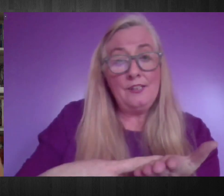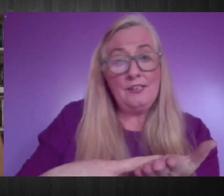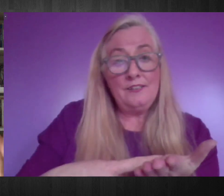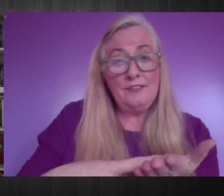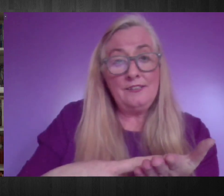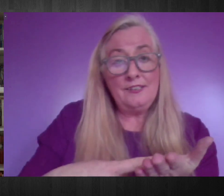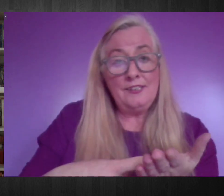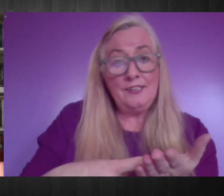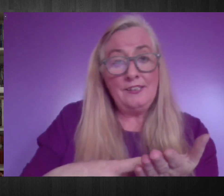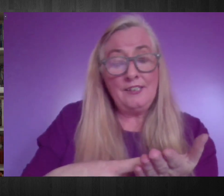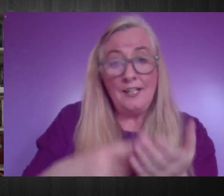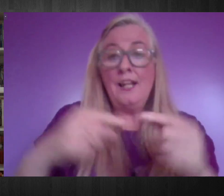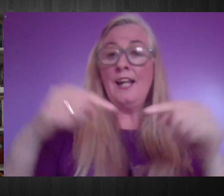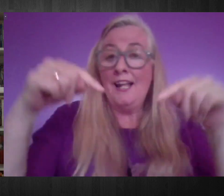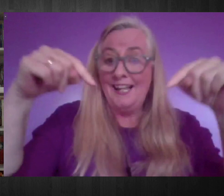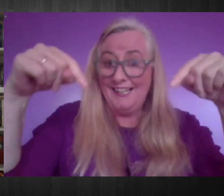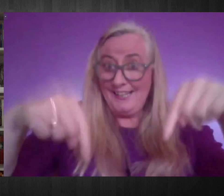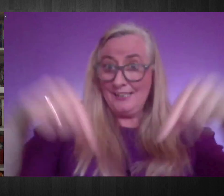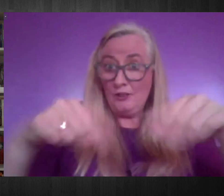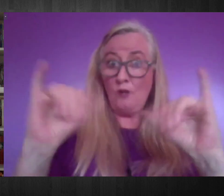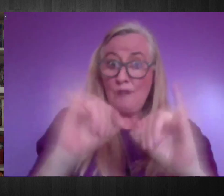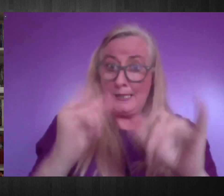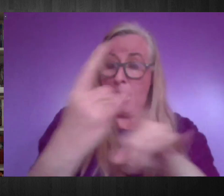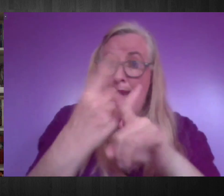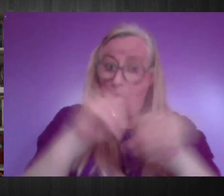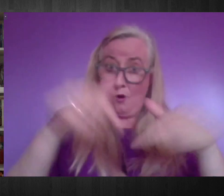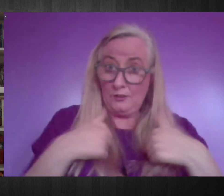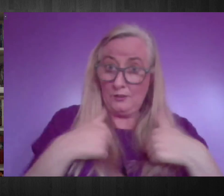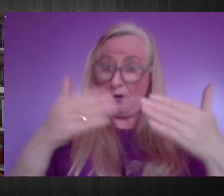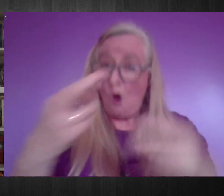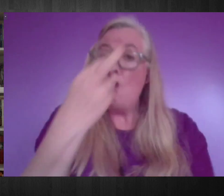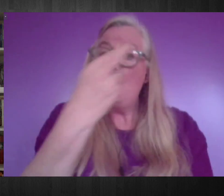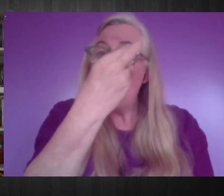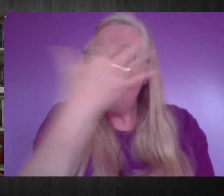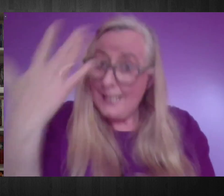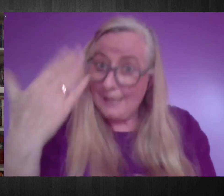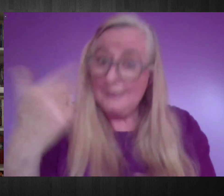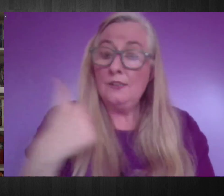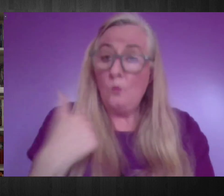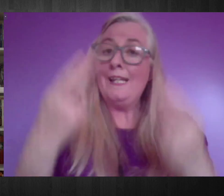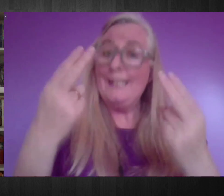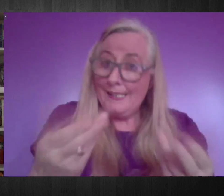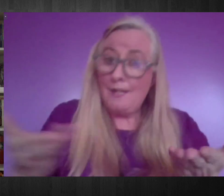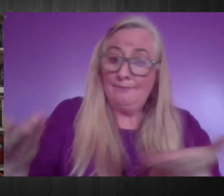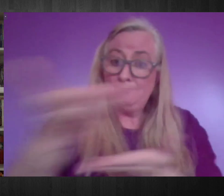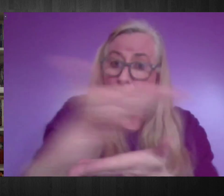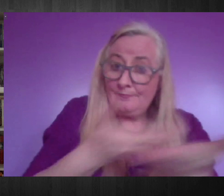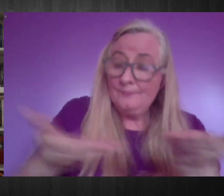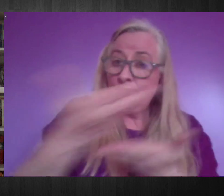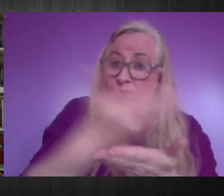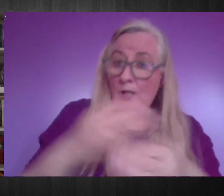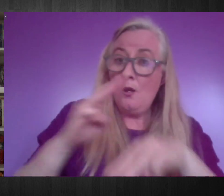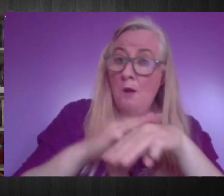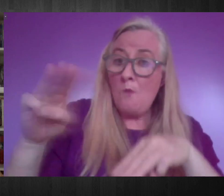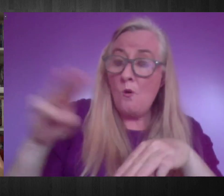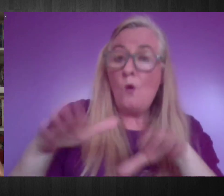helping us to reinforce that and to realize that we might need to discuss these issues further also with the older people